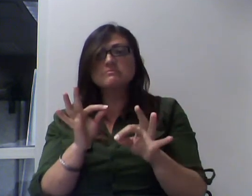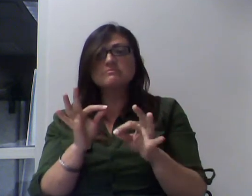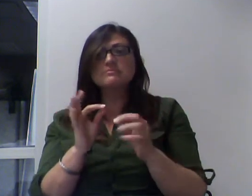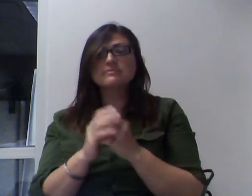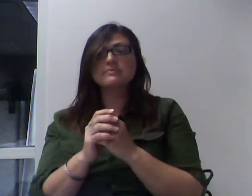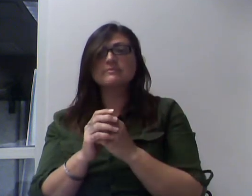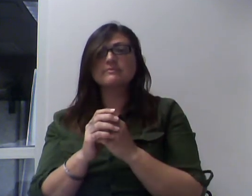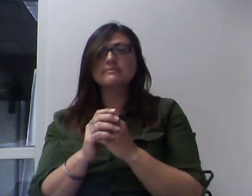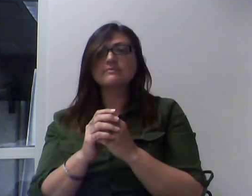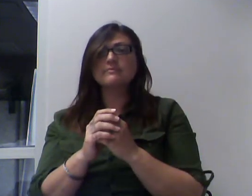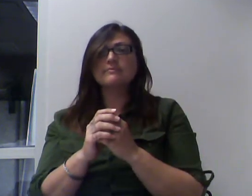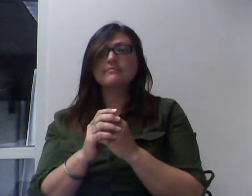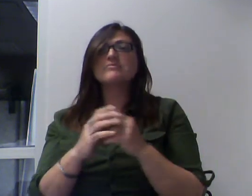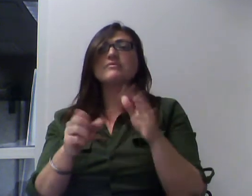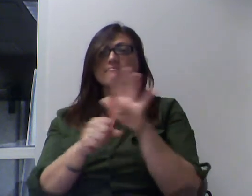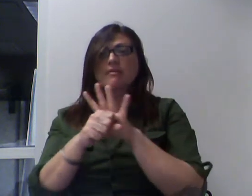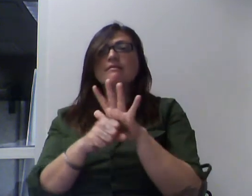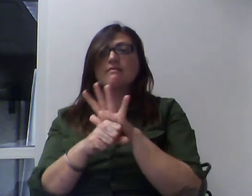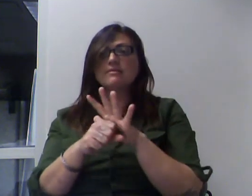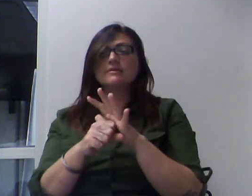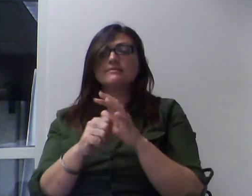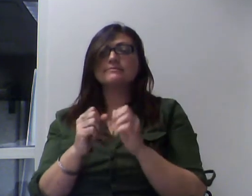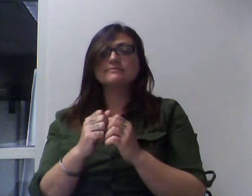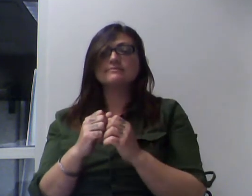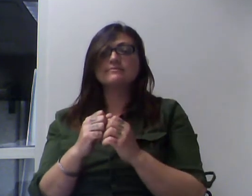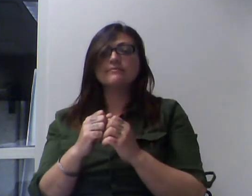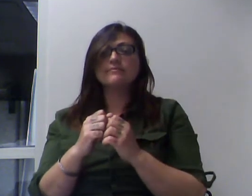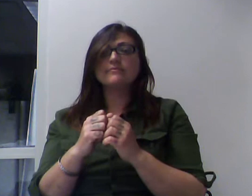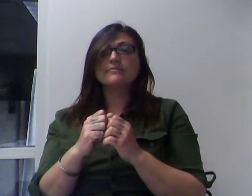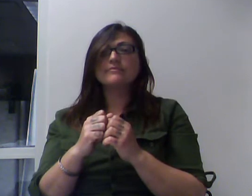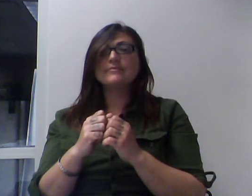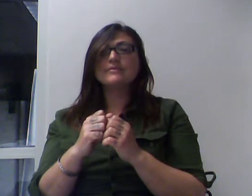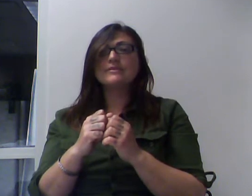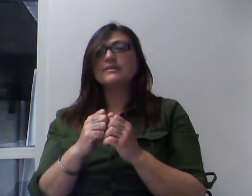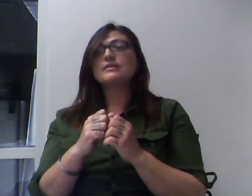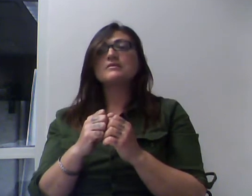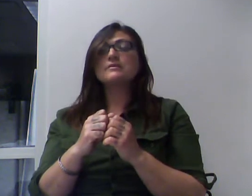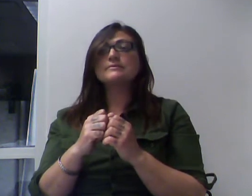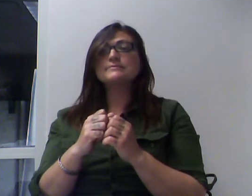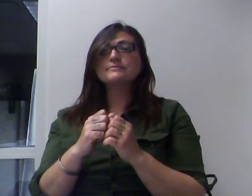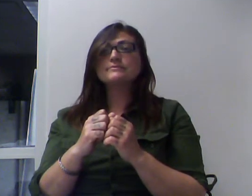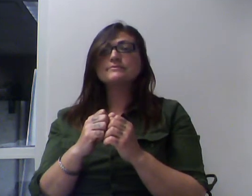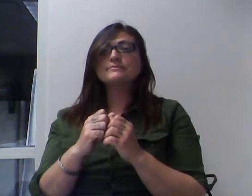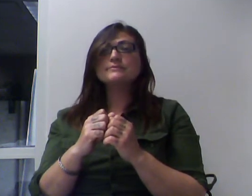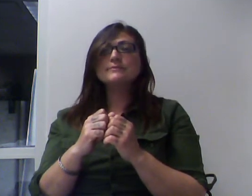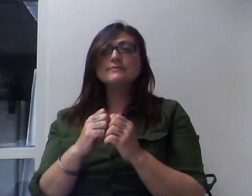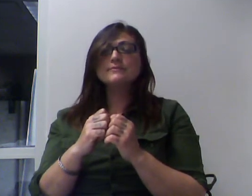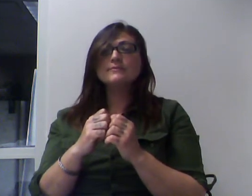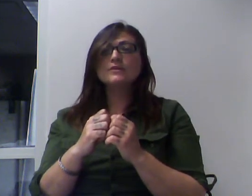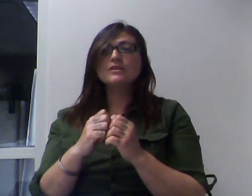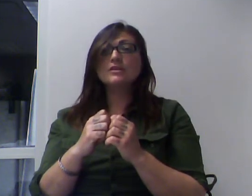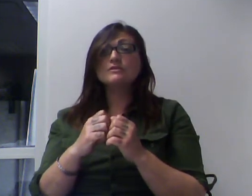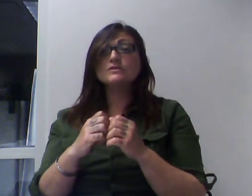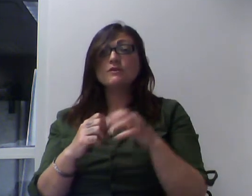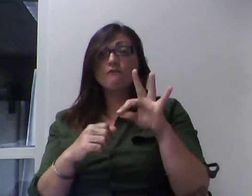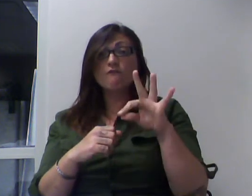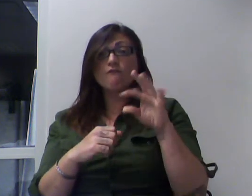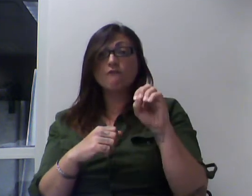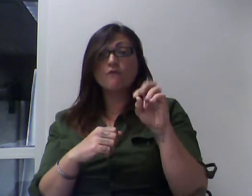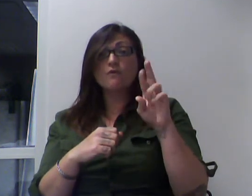Now we're going to find later on that there's formulas that will help us count these things. We don't have to physically go through and count them one